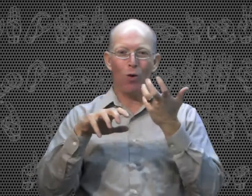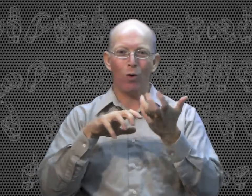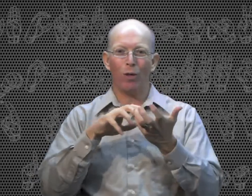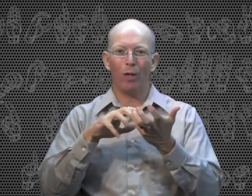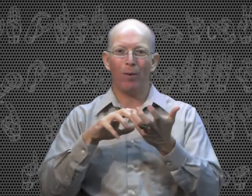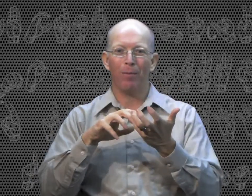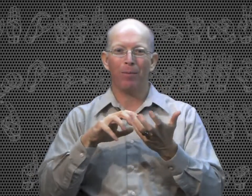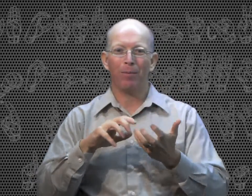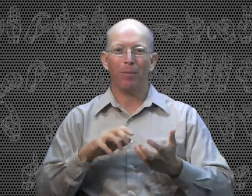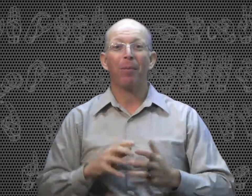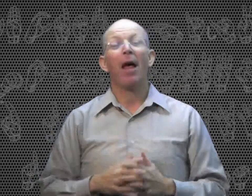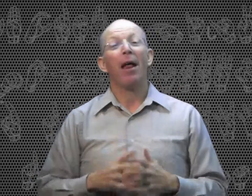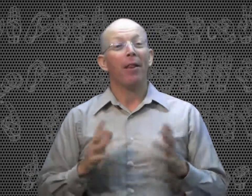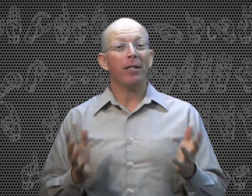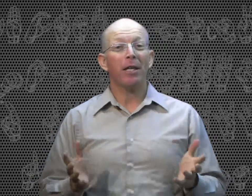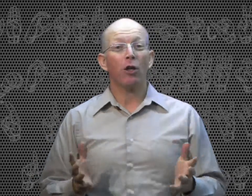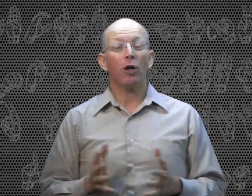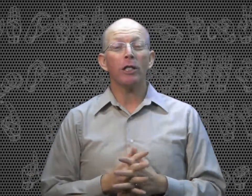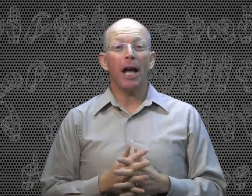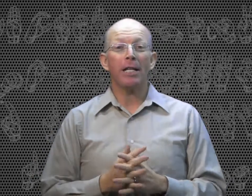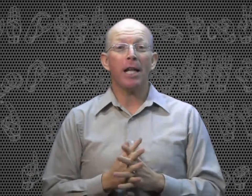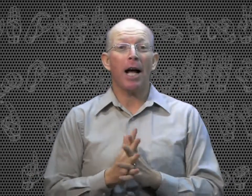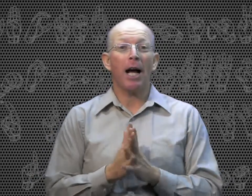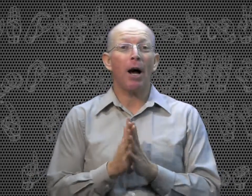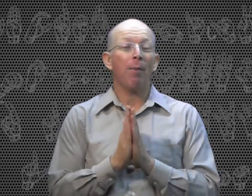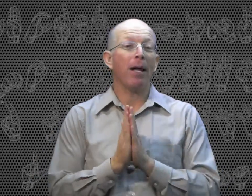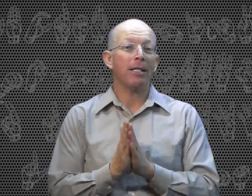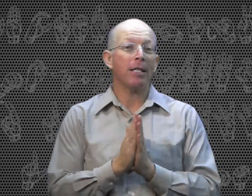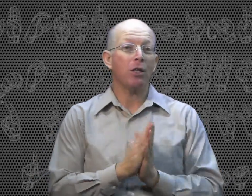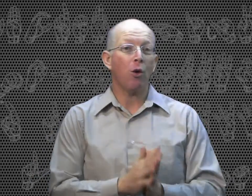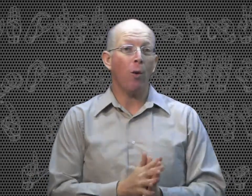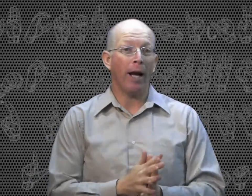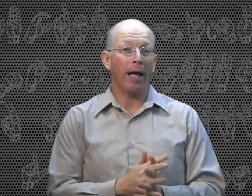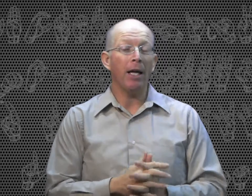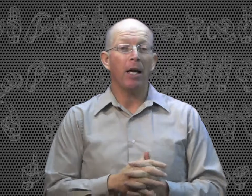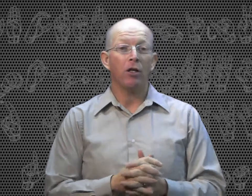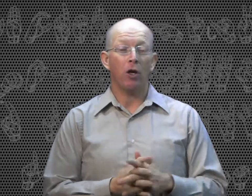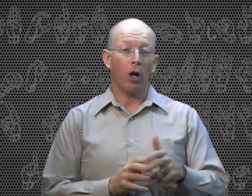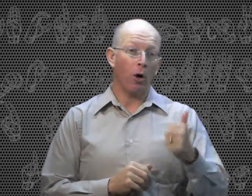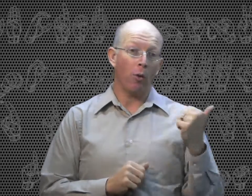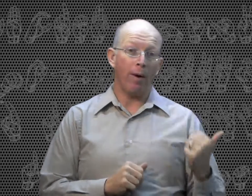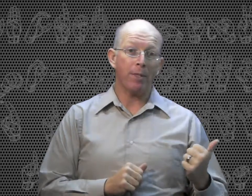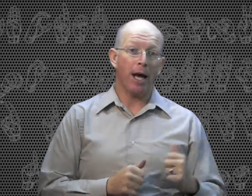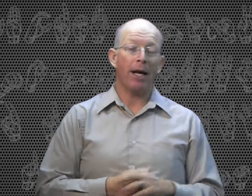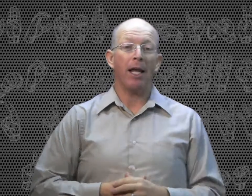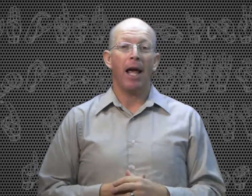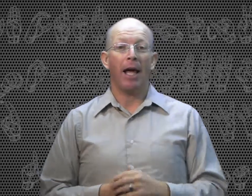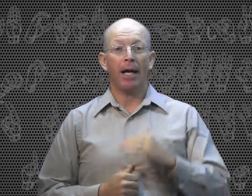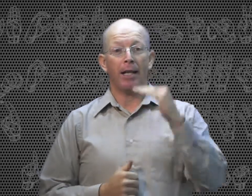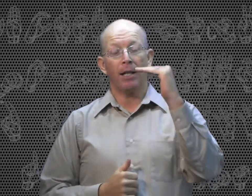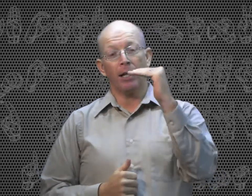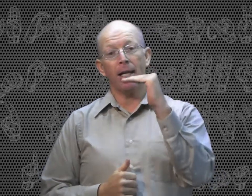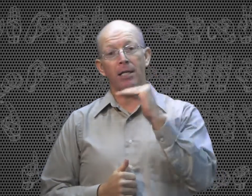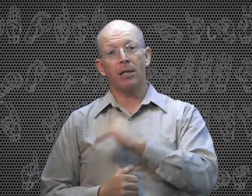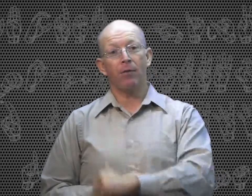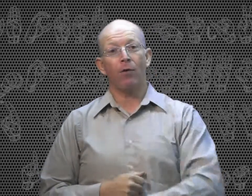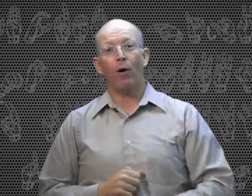Confused. This is LearnScience.com lesson 20. So you can go to the website and get the list of the